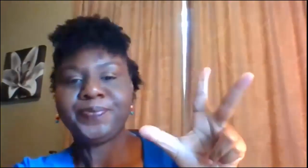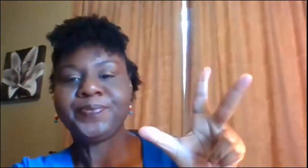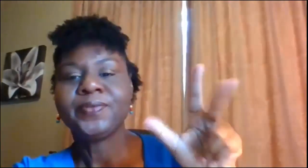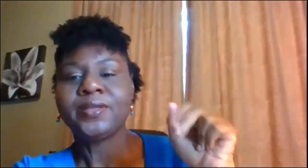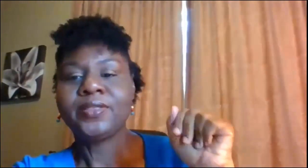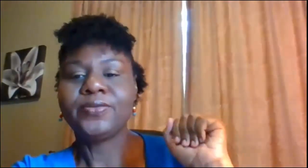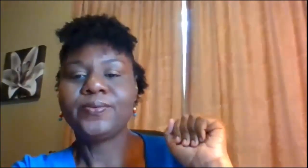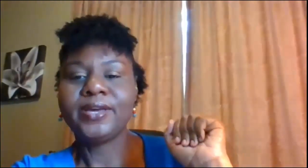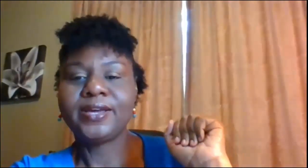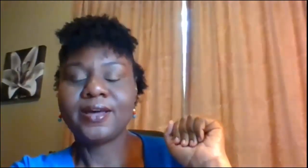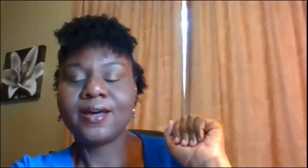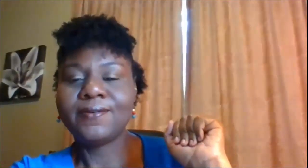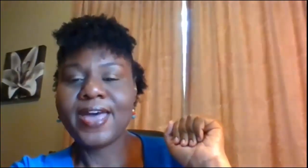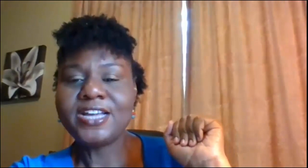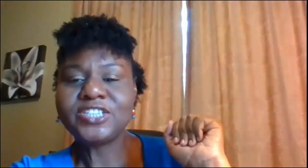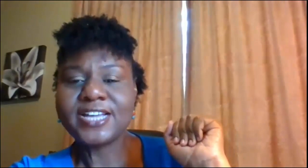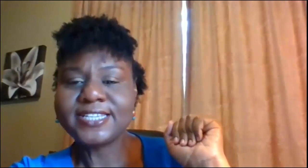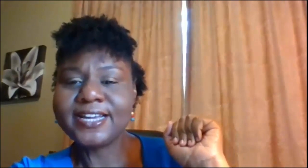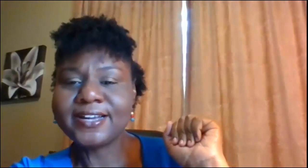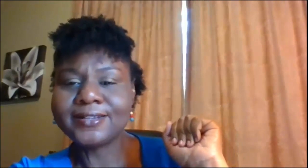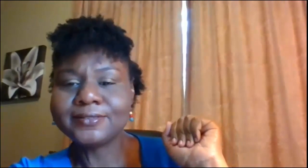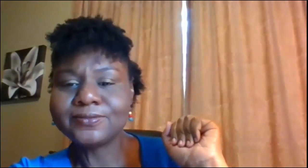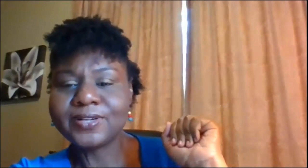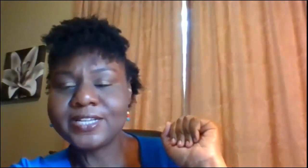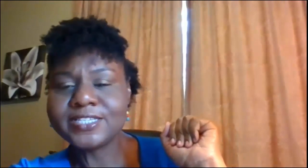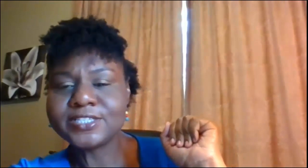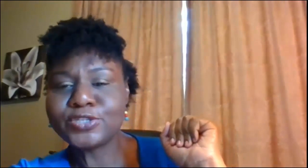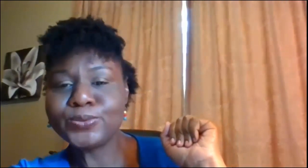perfect three all right Jessica what is two